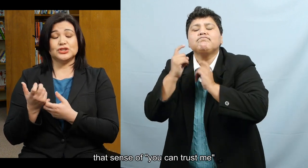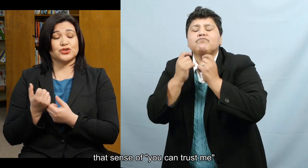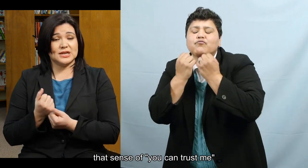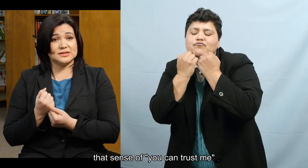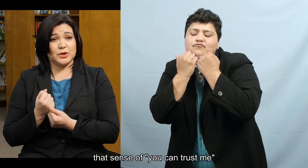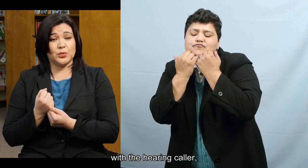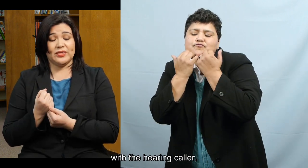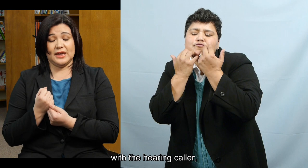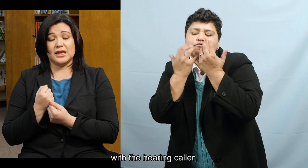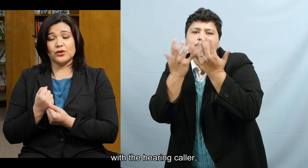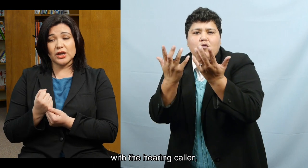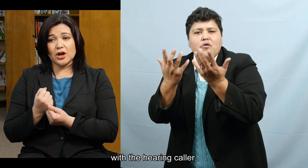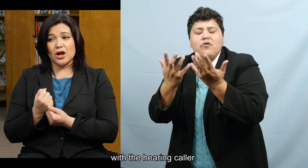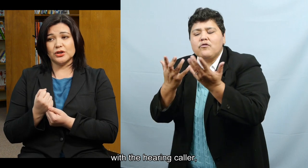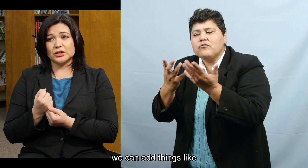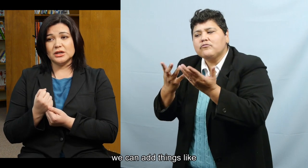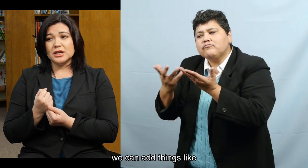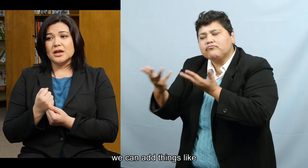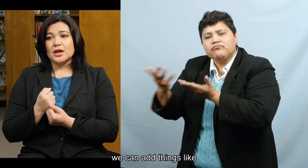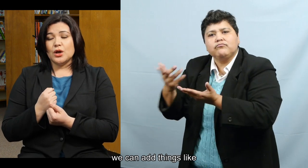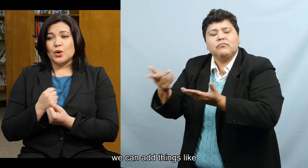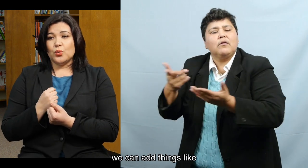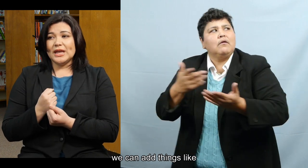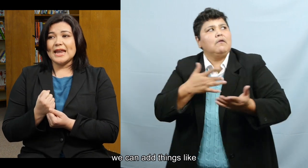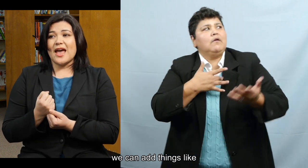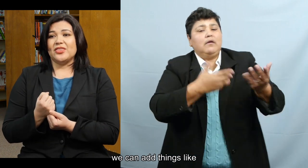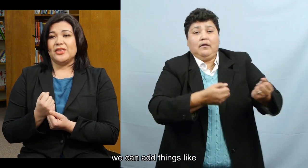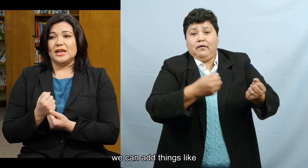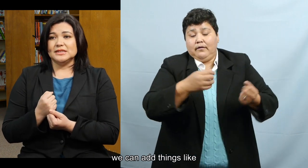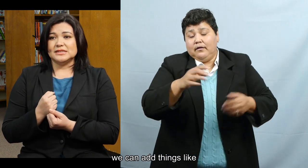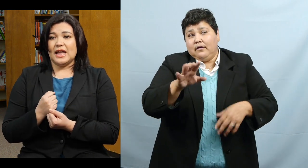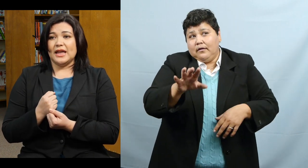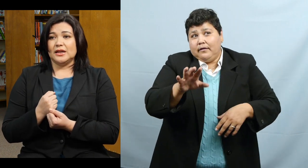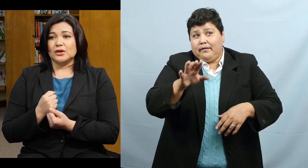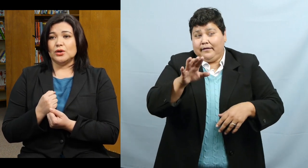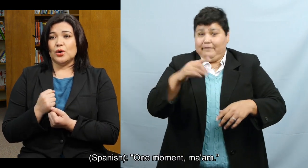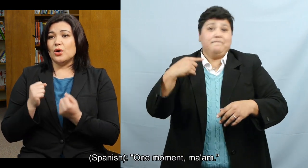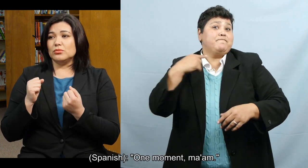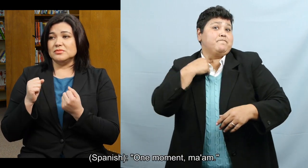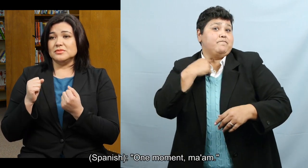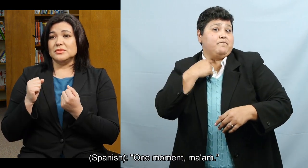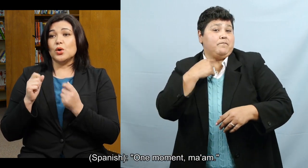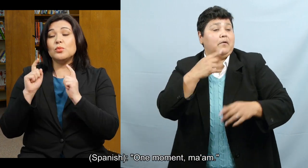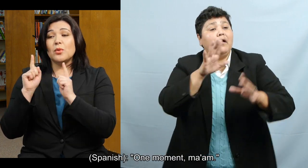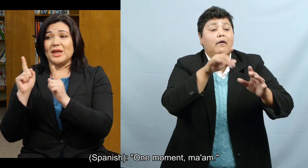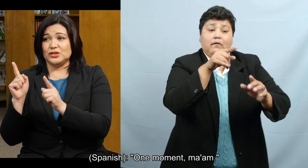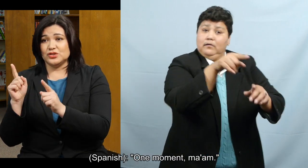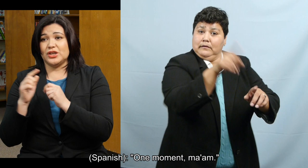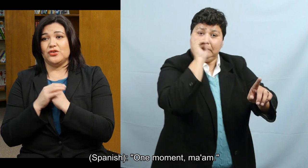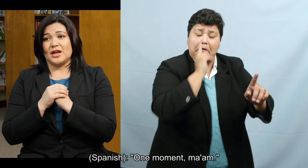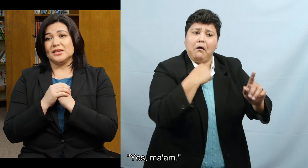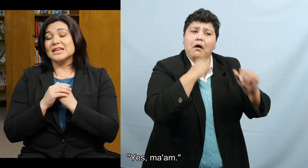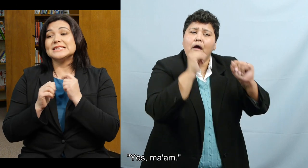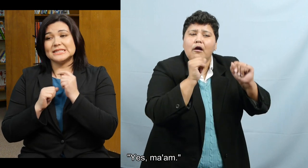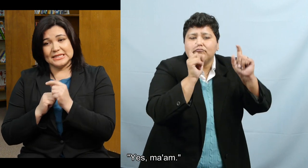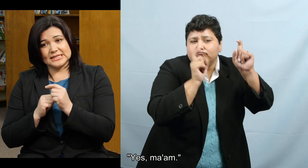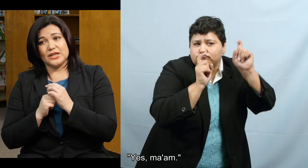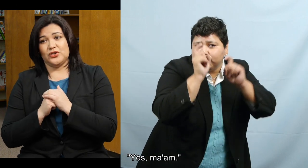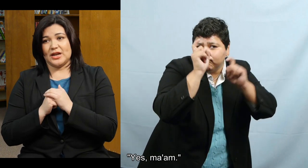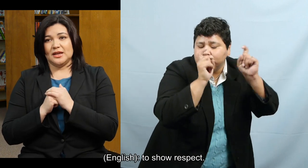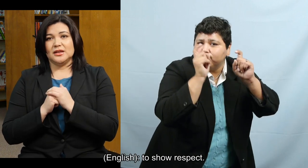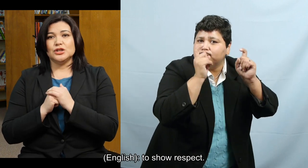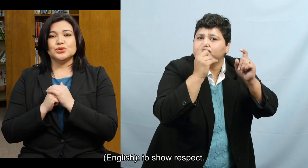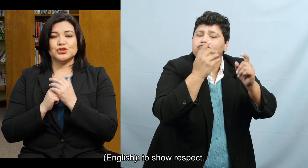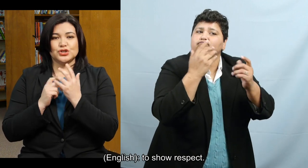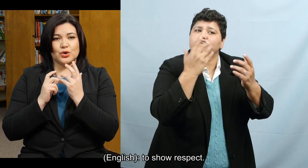you can trust me with the hearing color, we can add things like, un momento señora, si